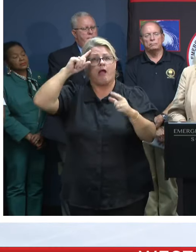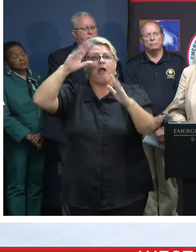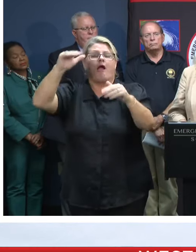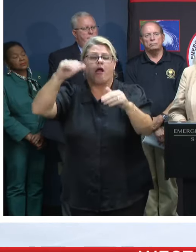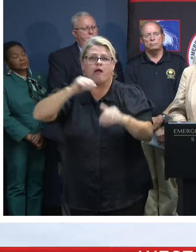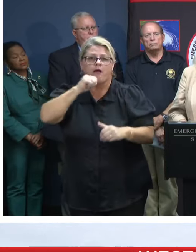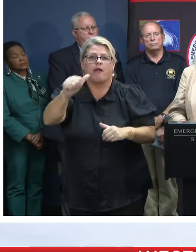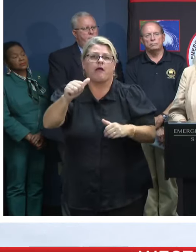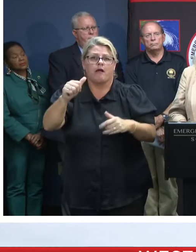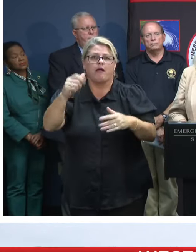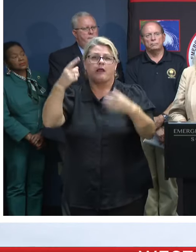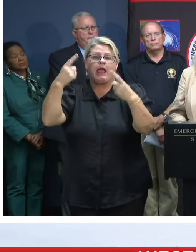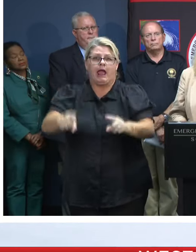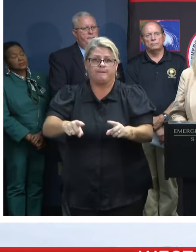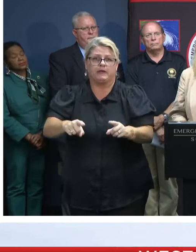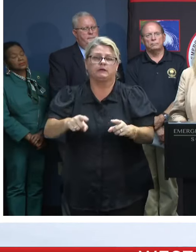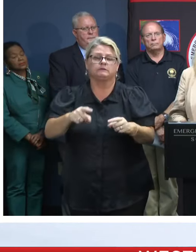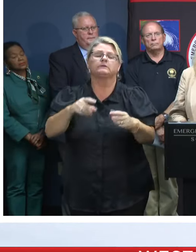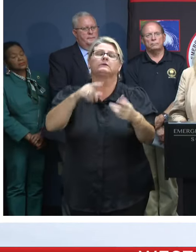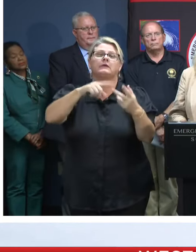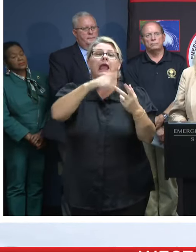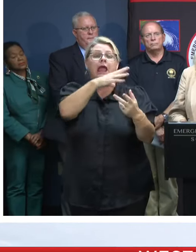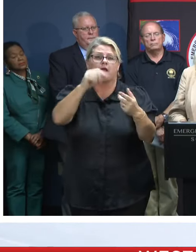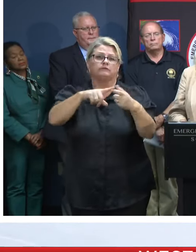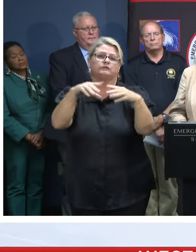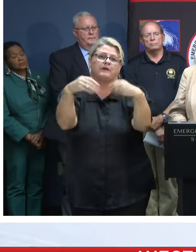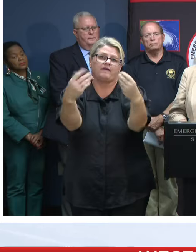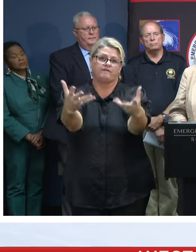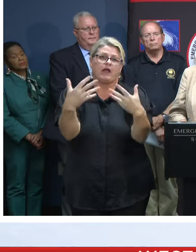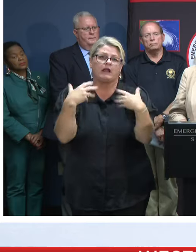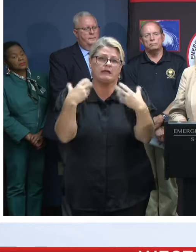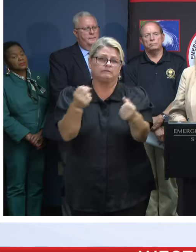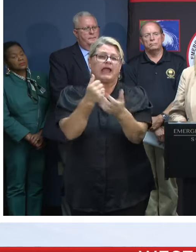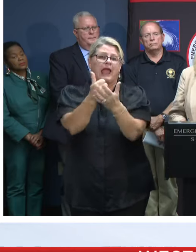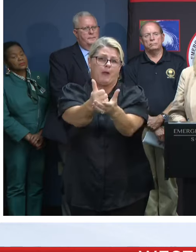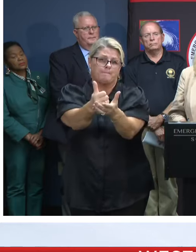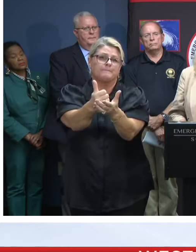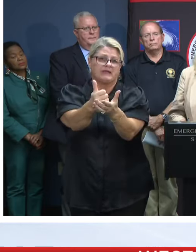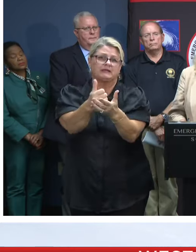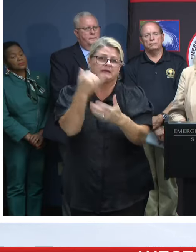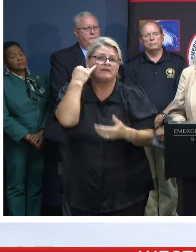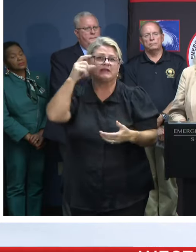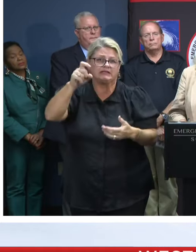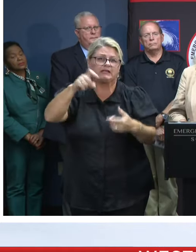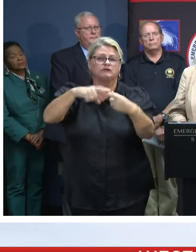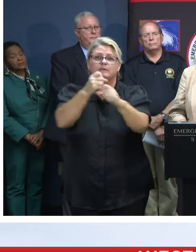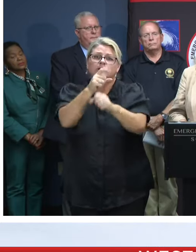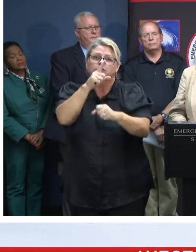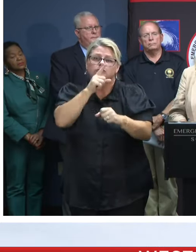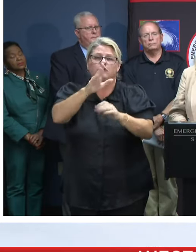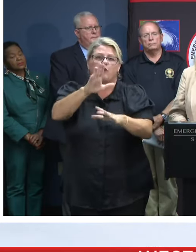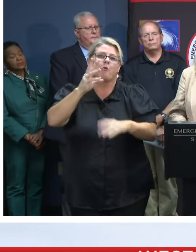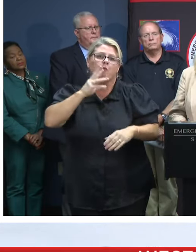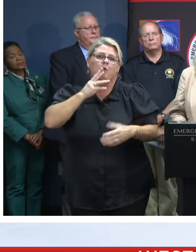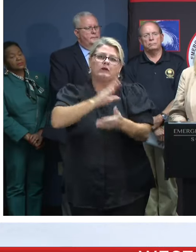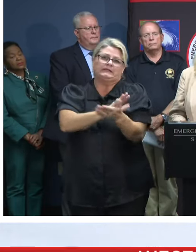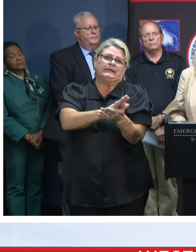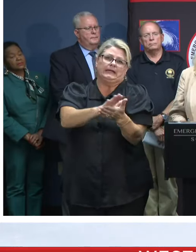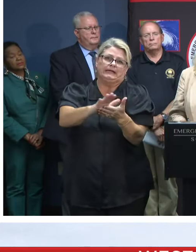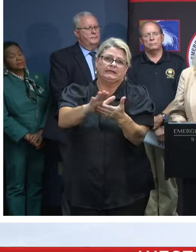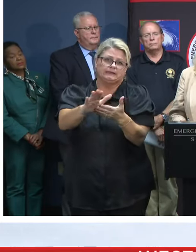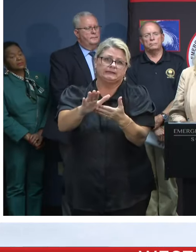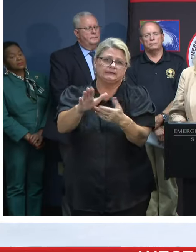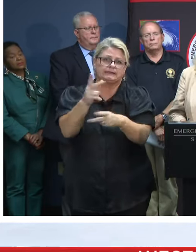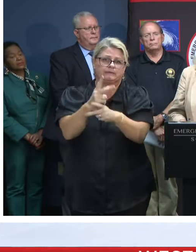and provide recovery as quickly as possible to maintain the delivery of clean water and wastewater services to communities